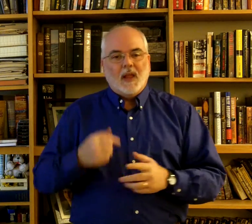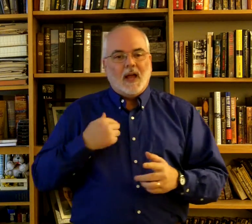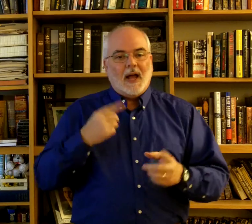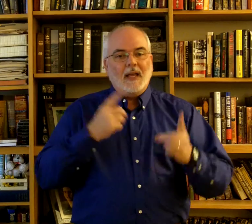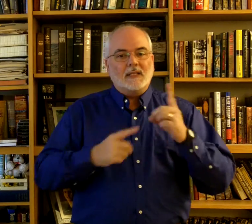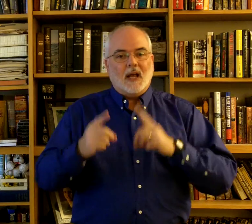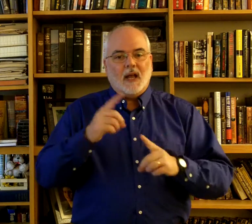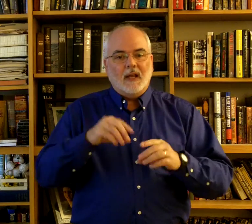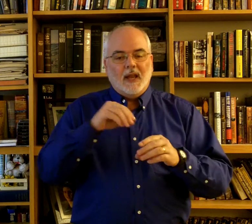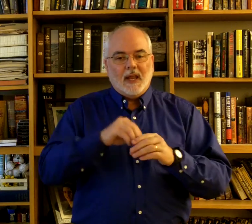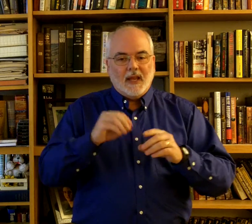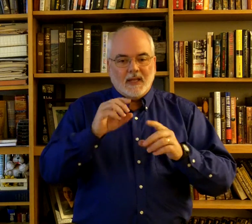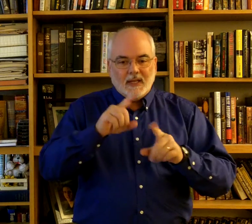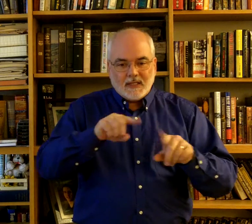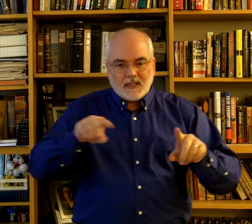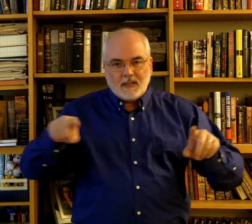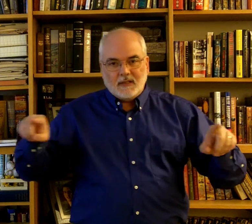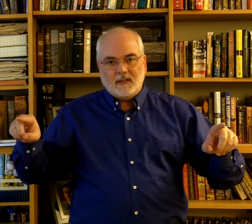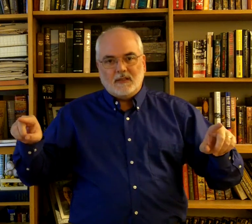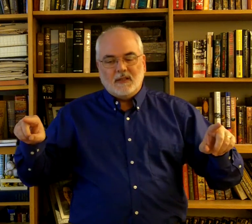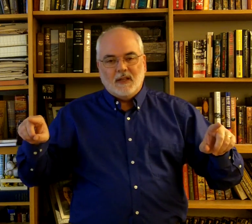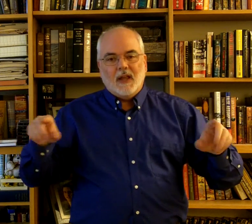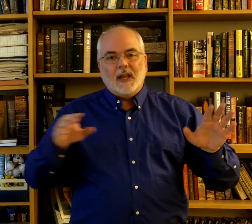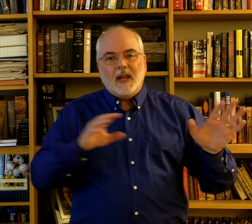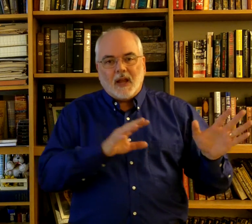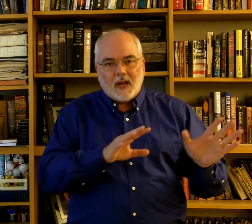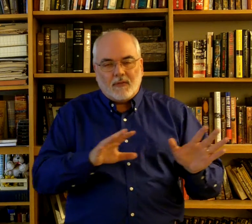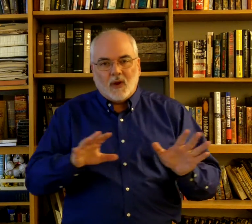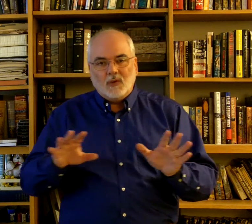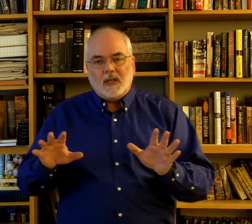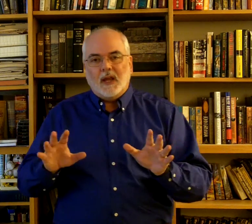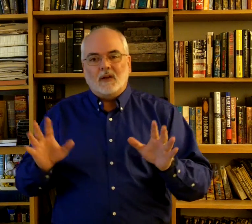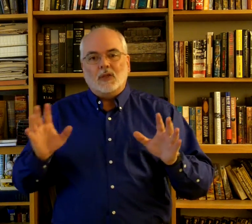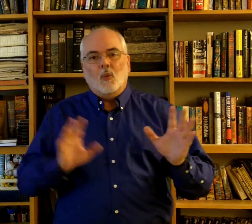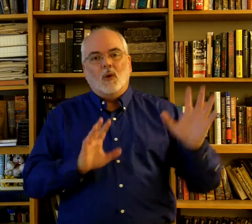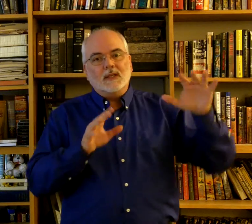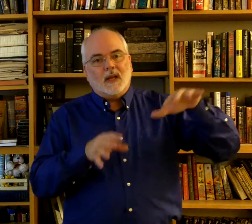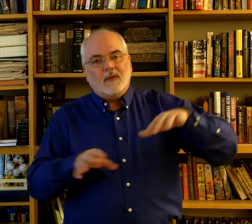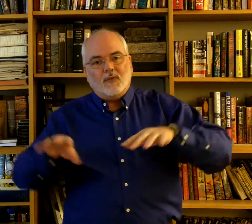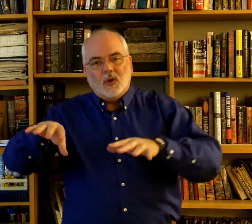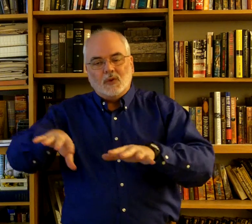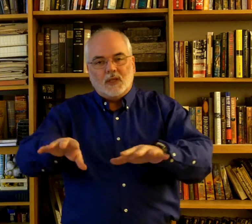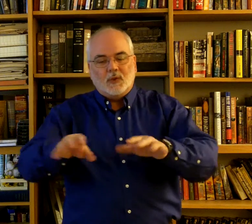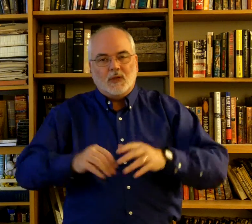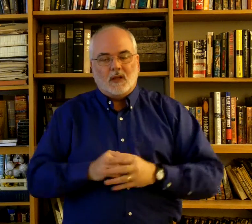I sign in sentences. And, it kind of flows together. So, one sign flows into another.